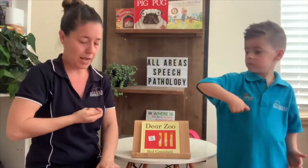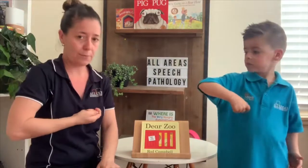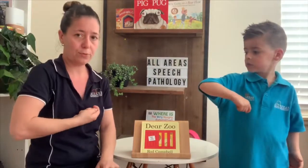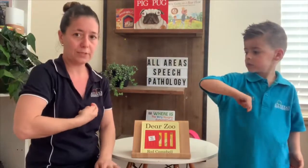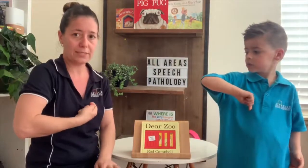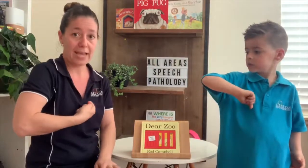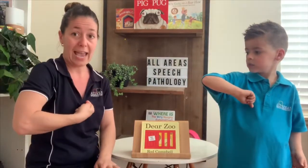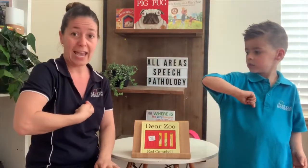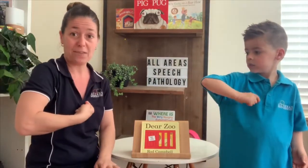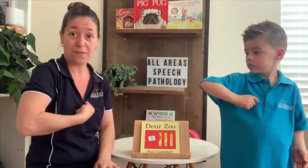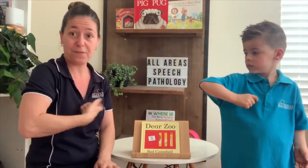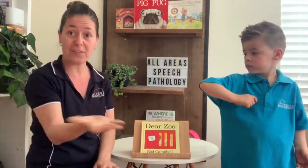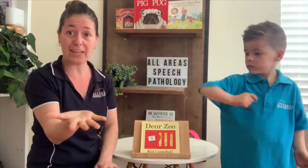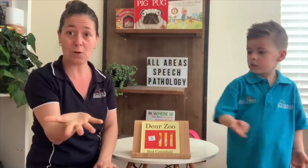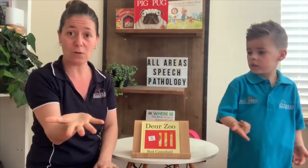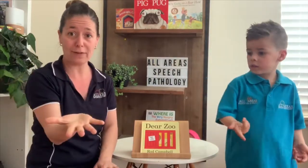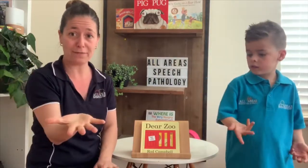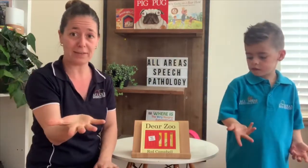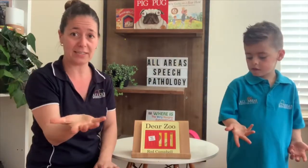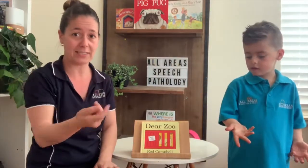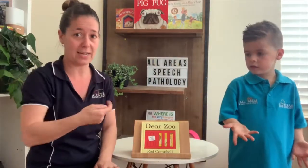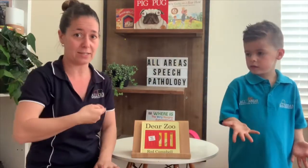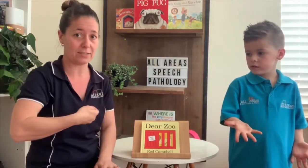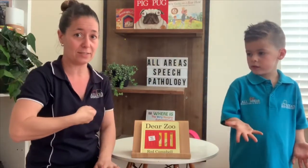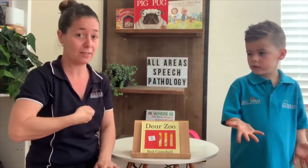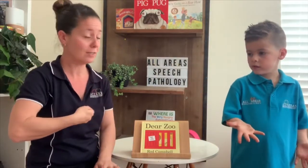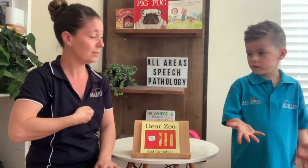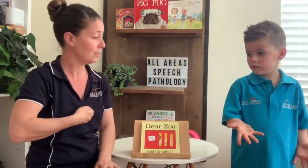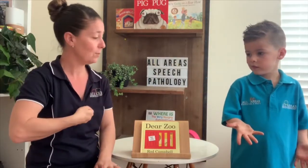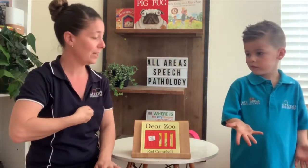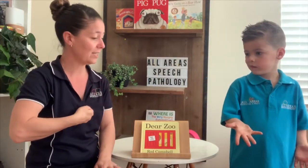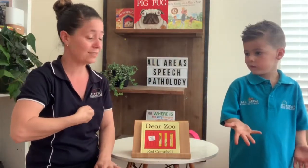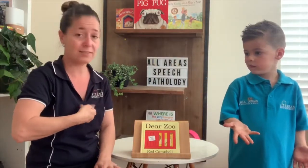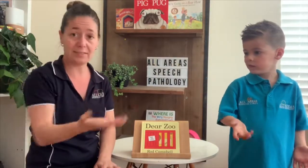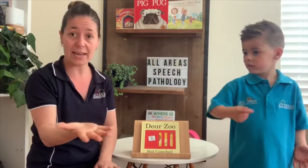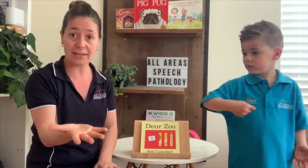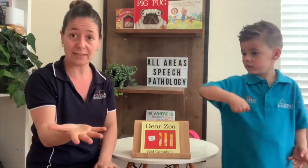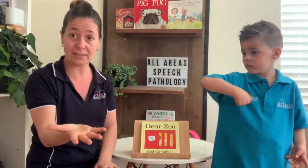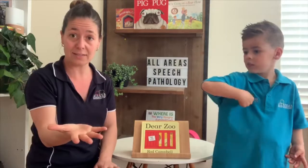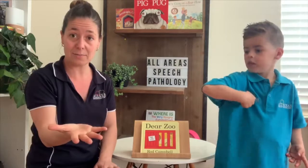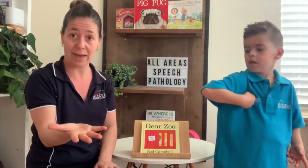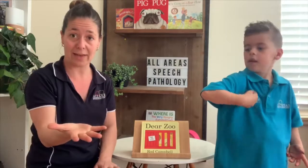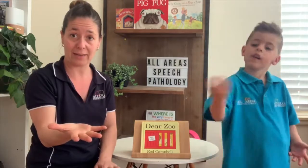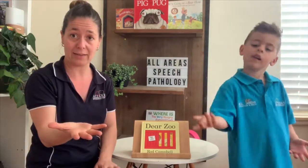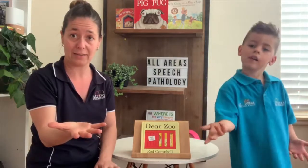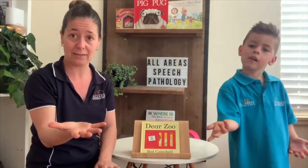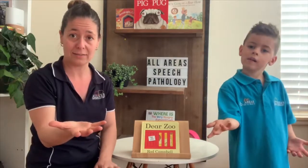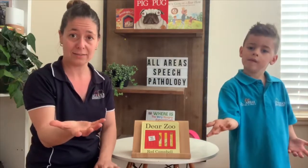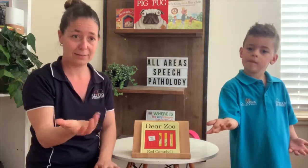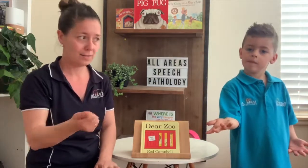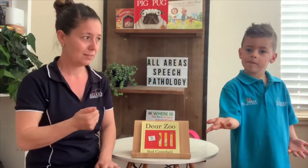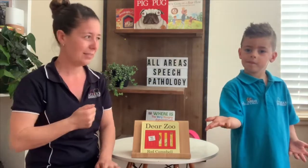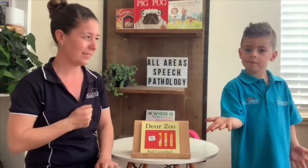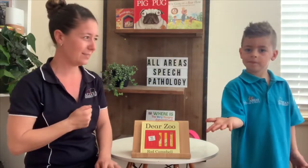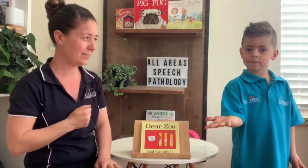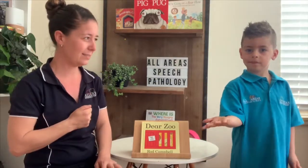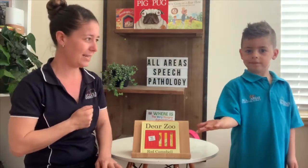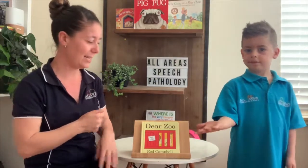upwards and flick all of our fingers out. We're going to send them back. Let's see